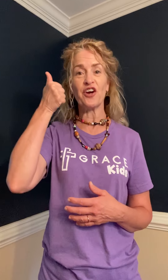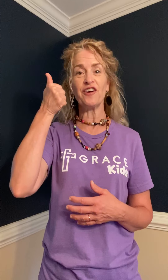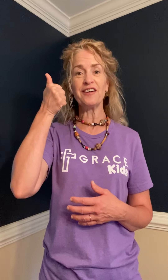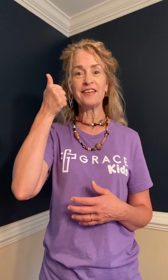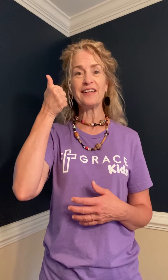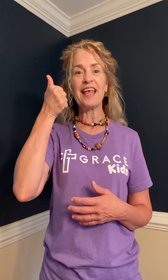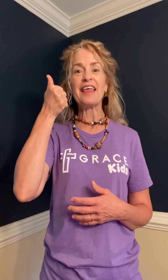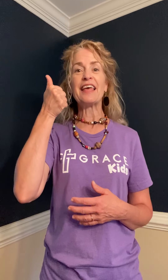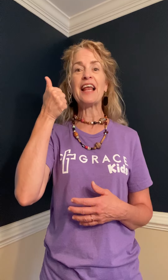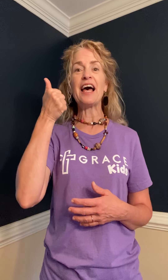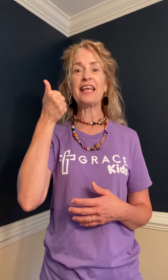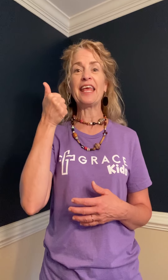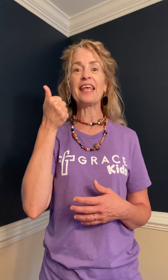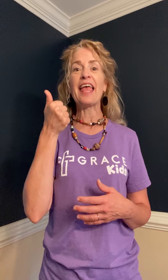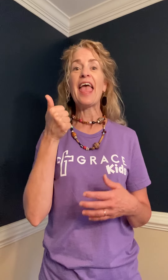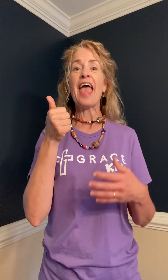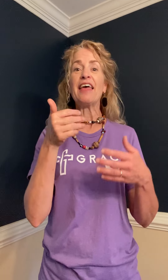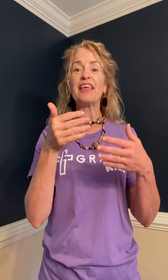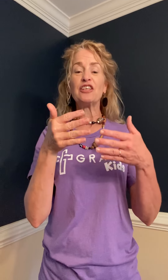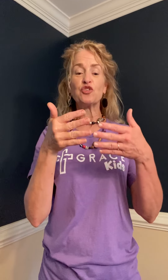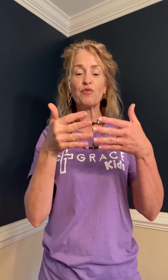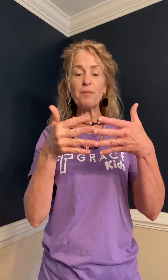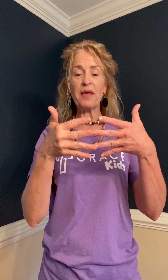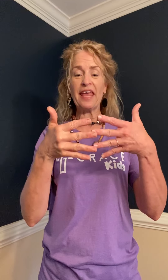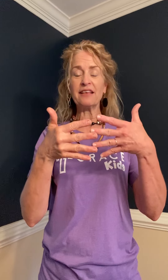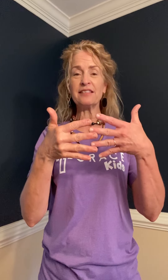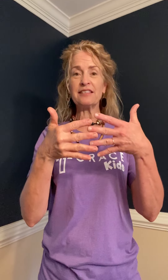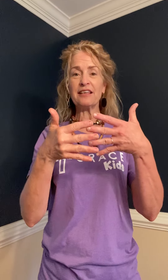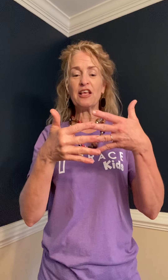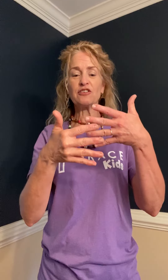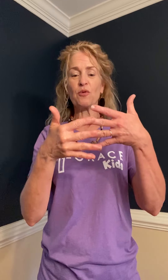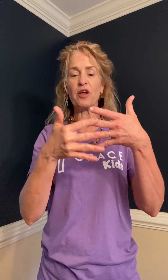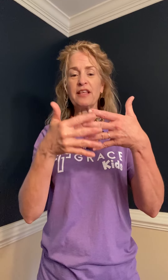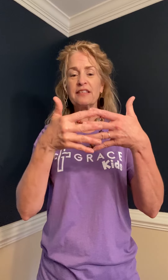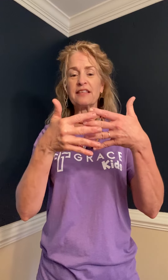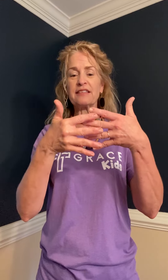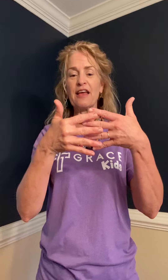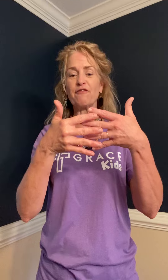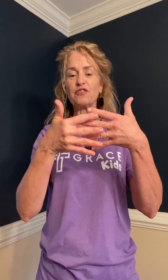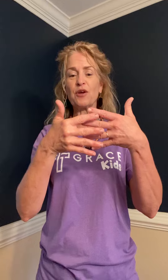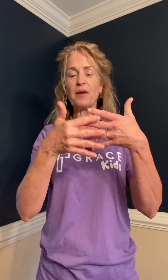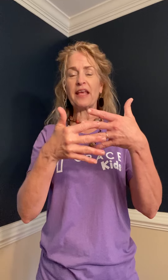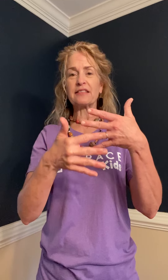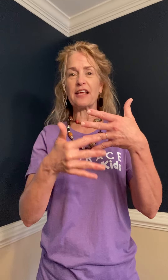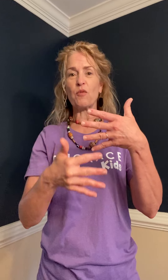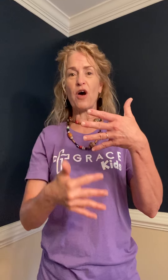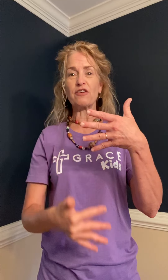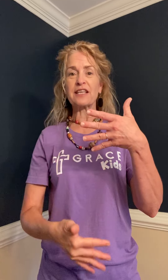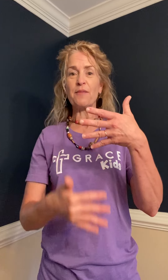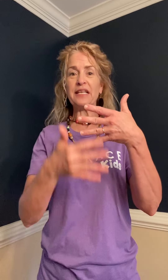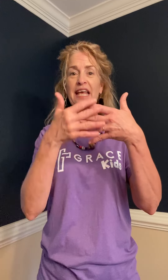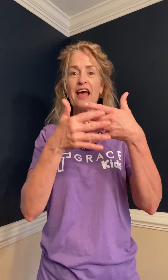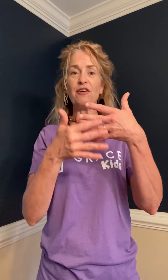than honey and then drippings so where this is a sign for drip like it's like the waters coming down